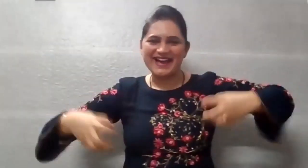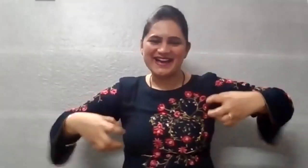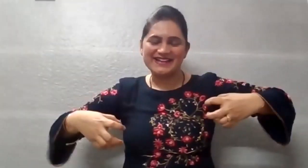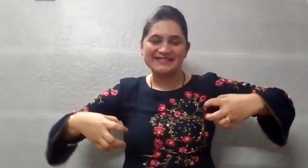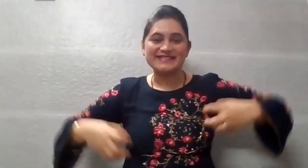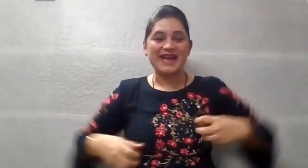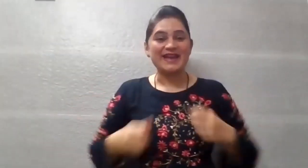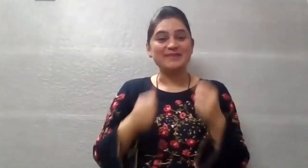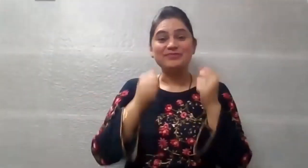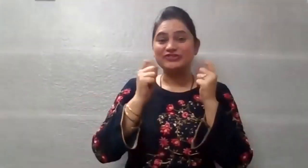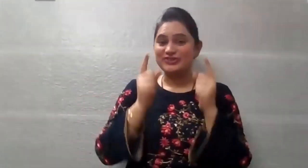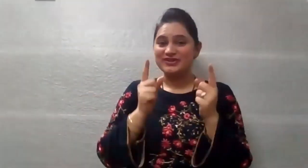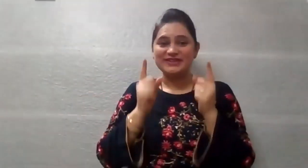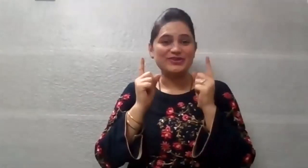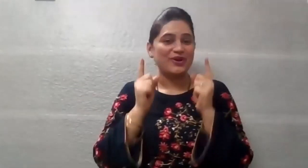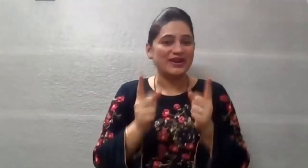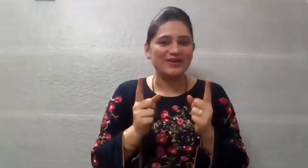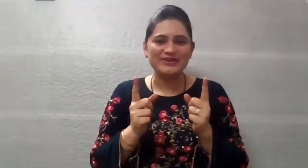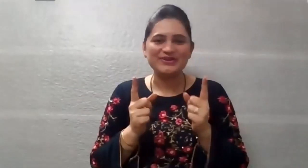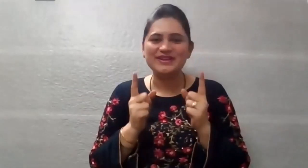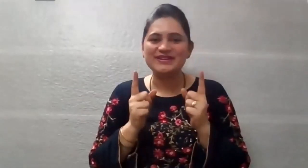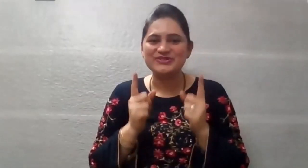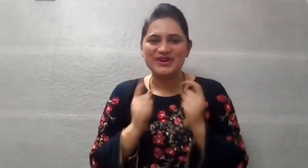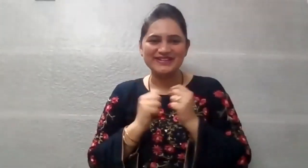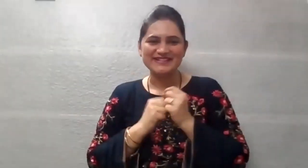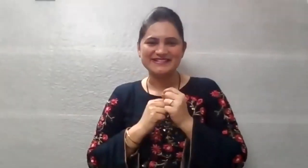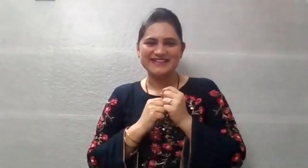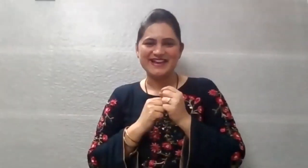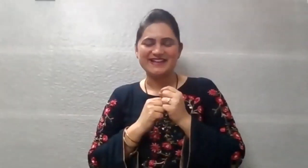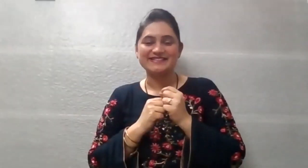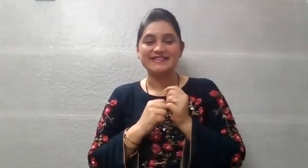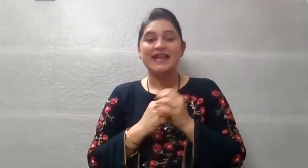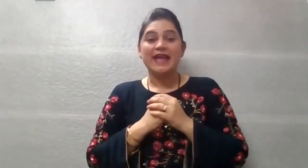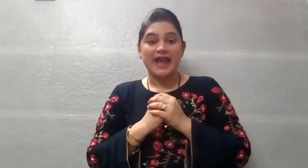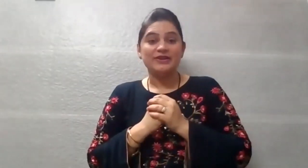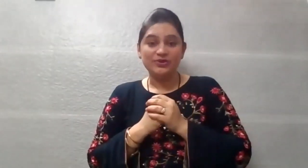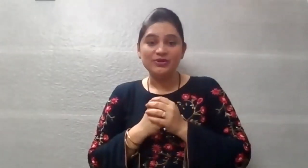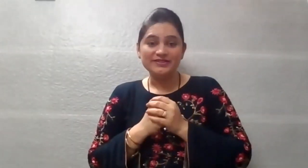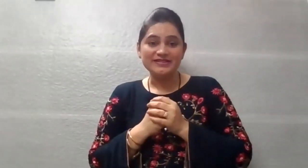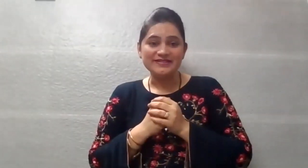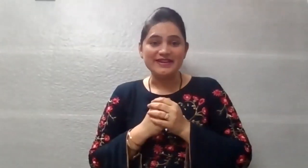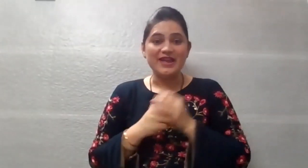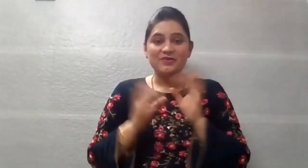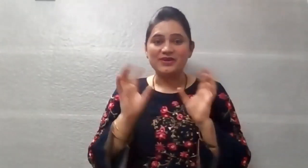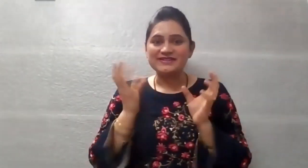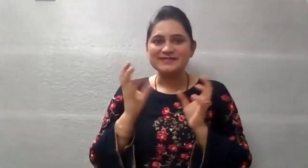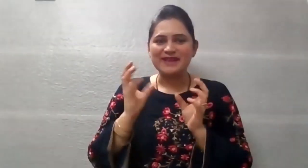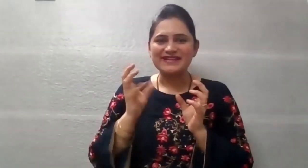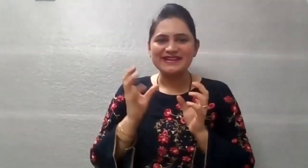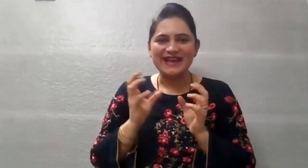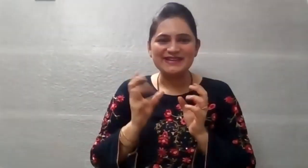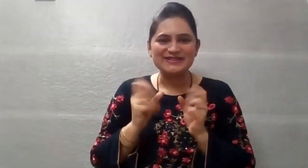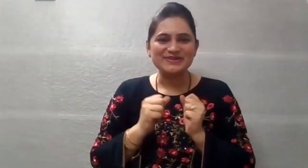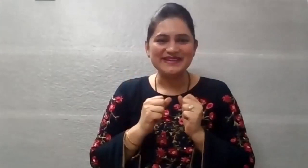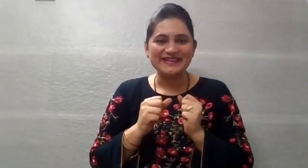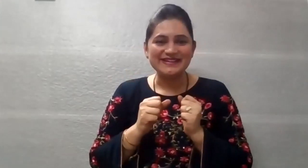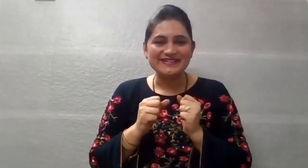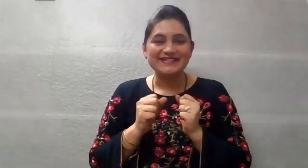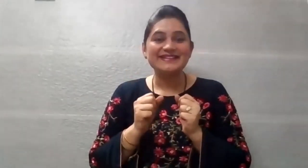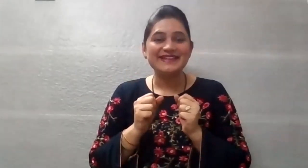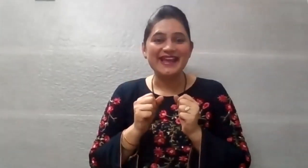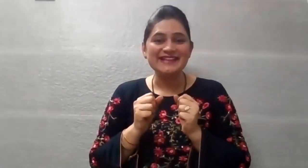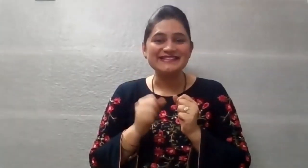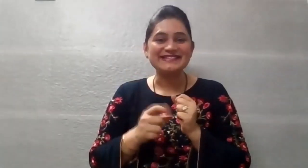dance. I am sure that you all are going to enjoy this dance. And you know children, what does monkey like to